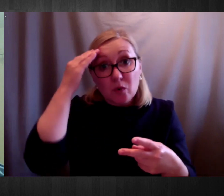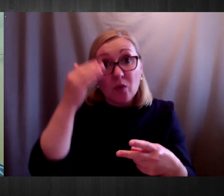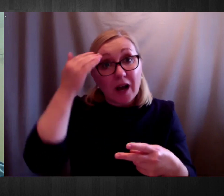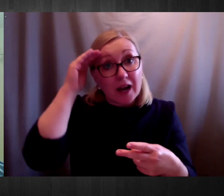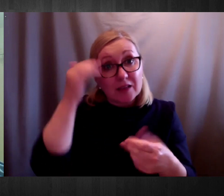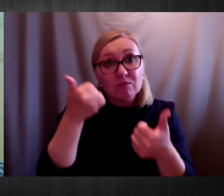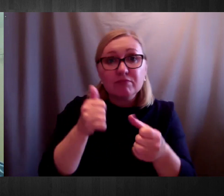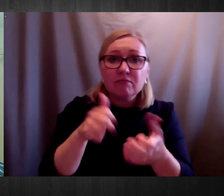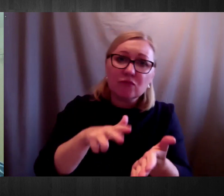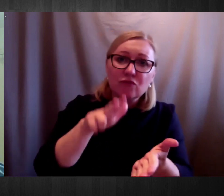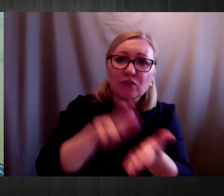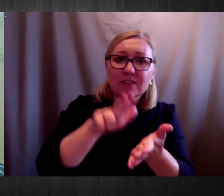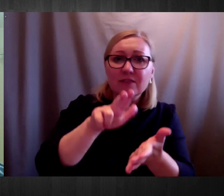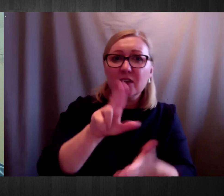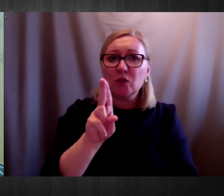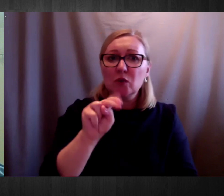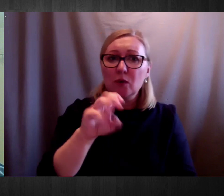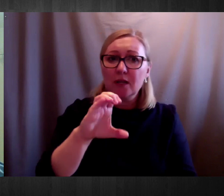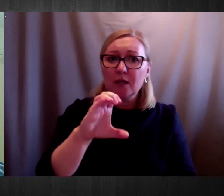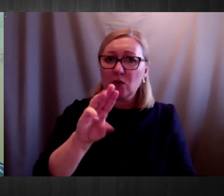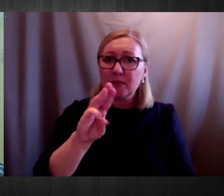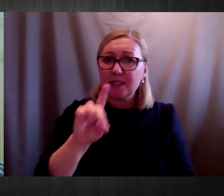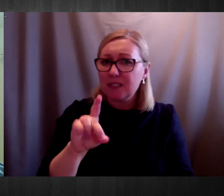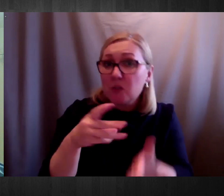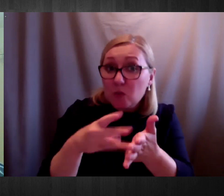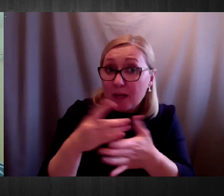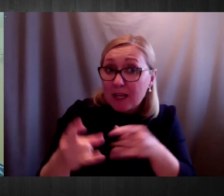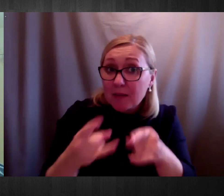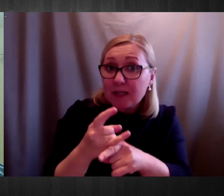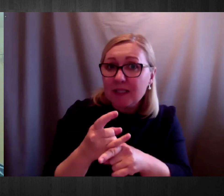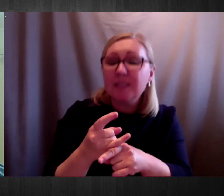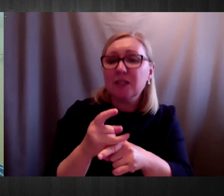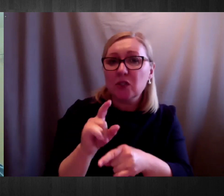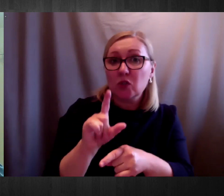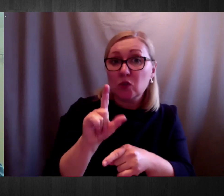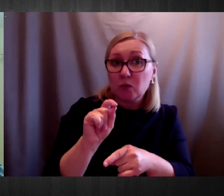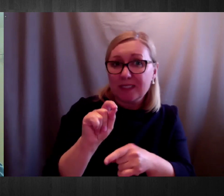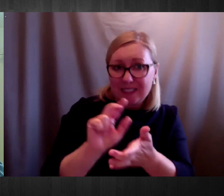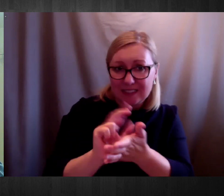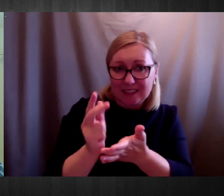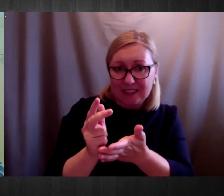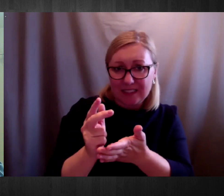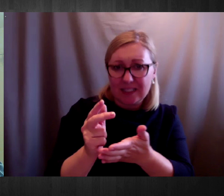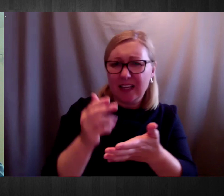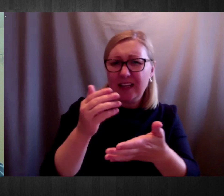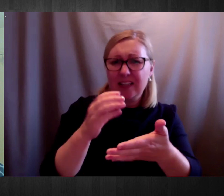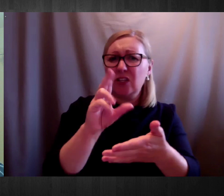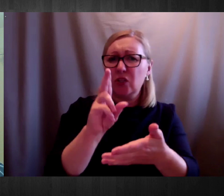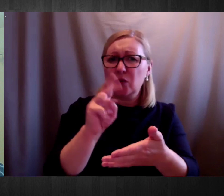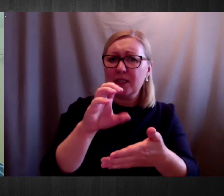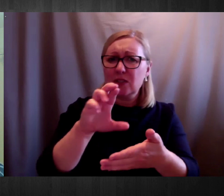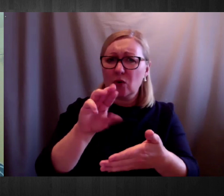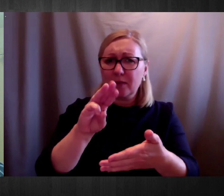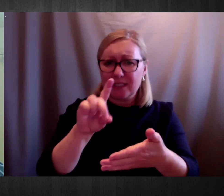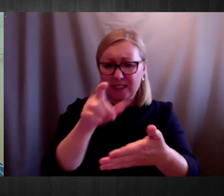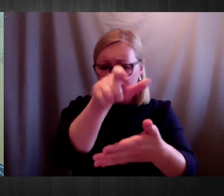And there are specific articles that refer to, relate to the roles of disabled persons organisations